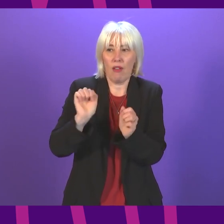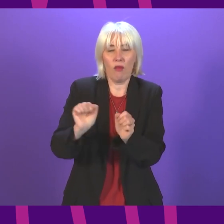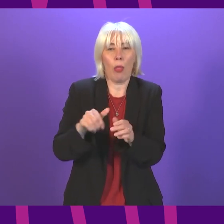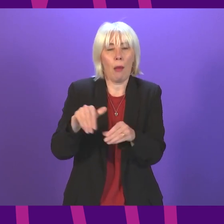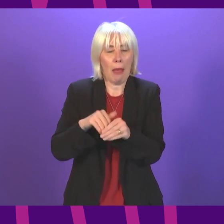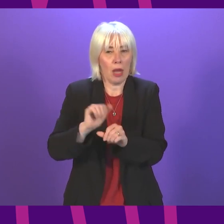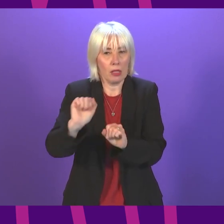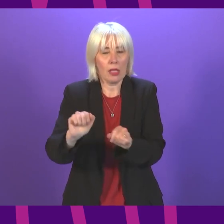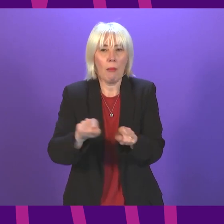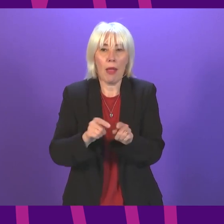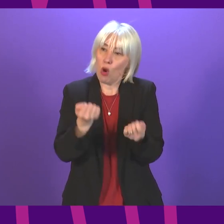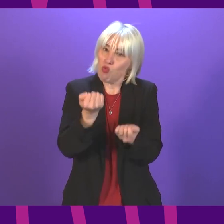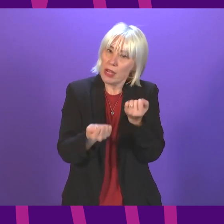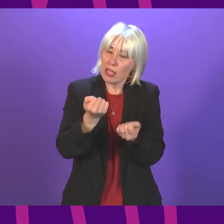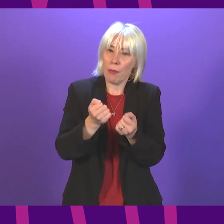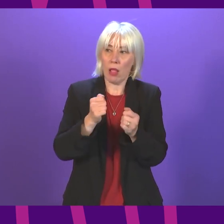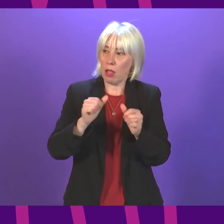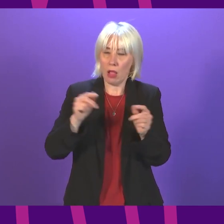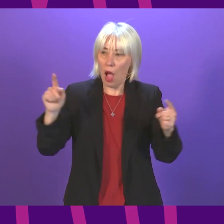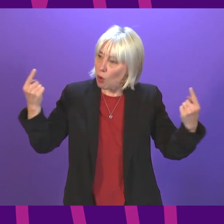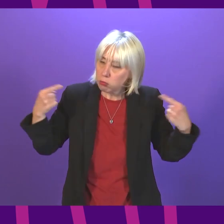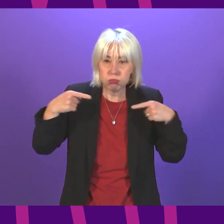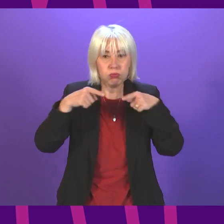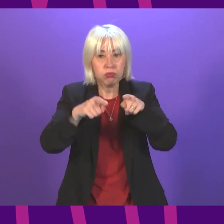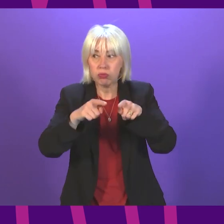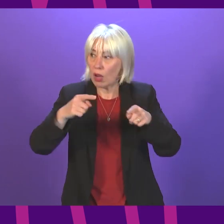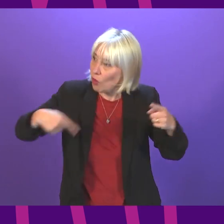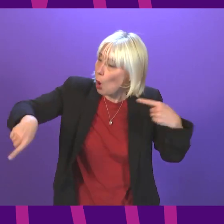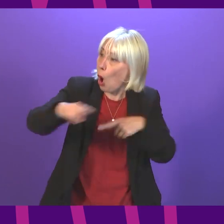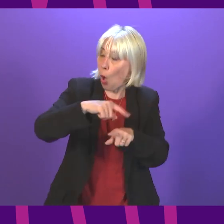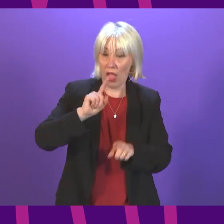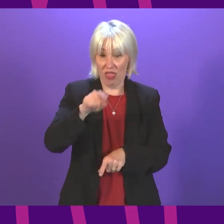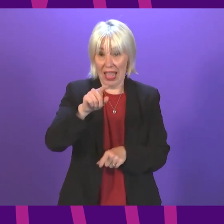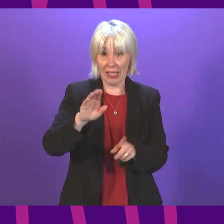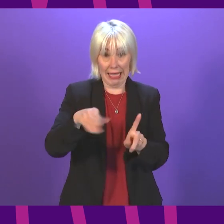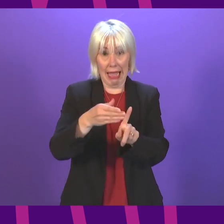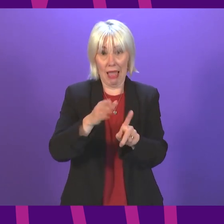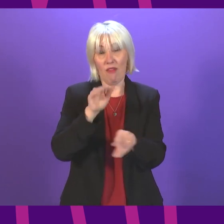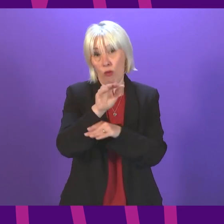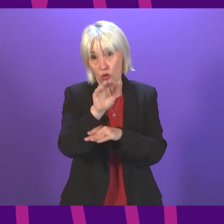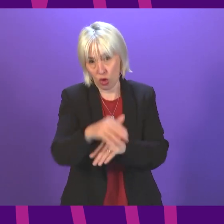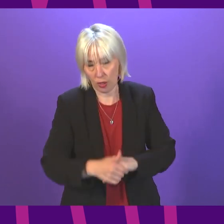with a reasonable and proportionate approach from all sides, and that is what we want to deliver going forward. Thank you. That concludes...